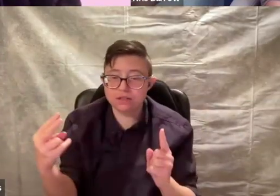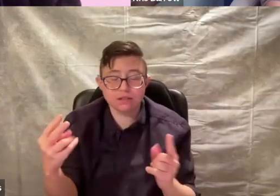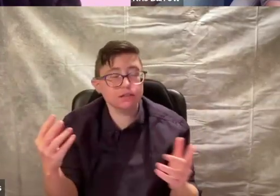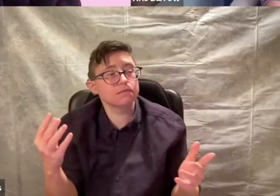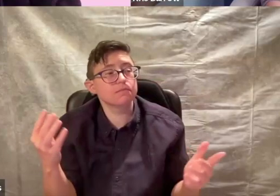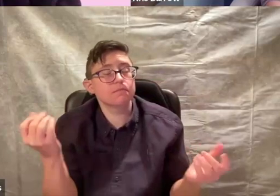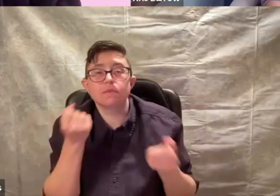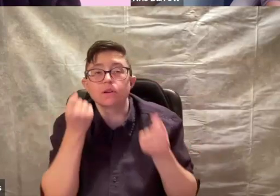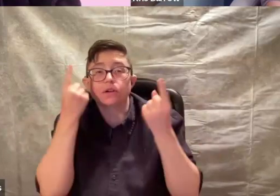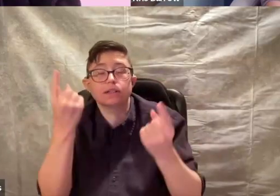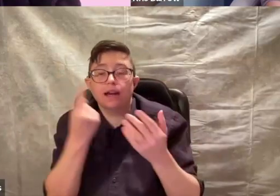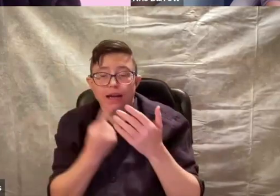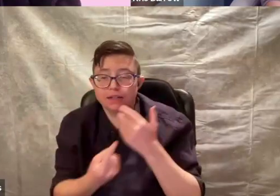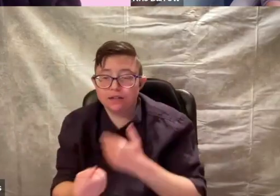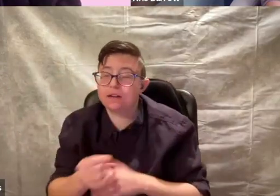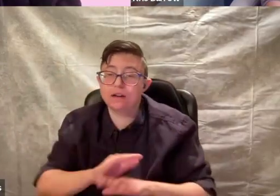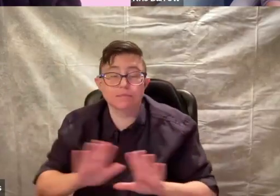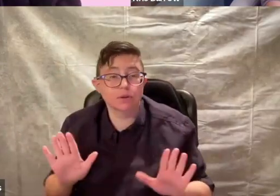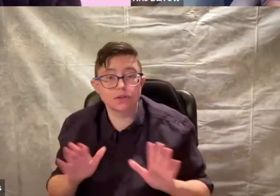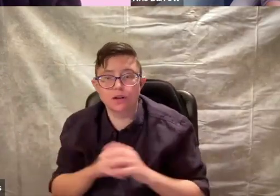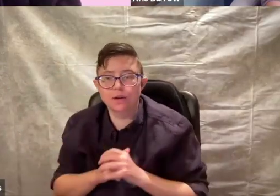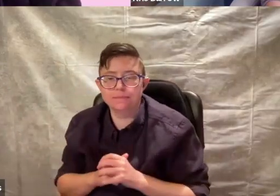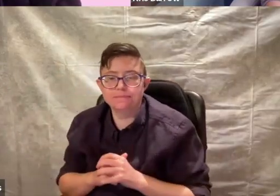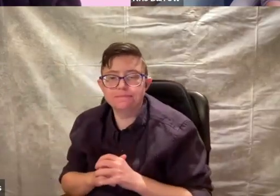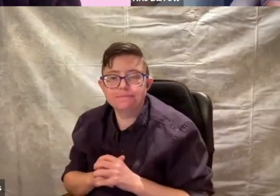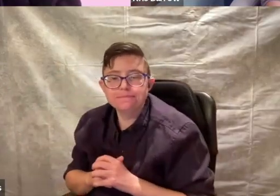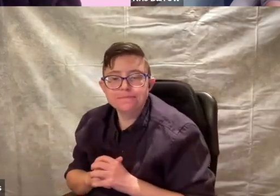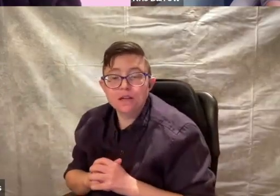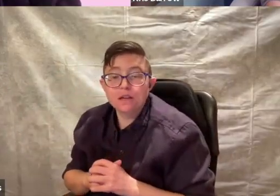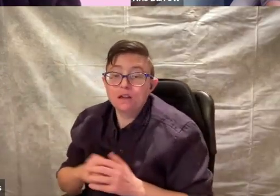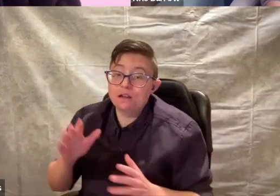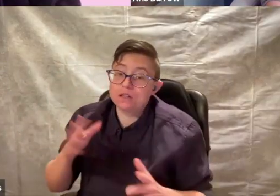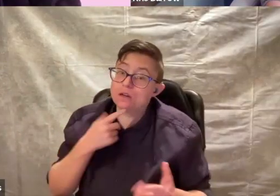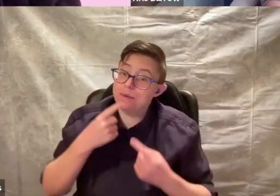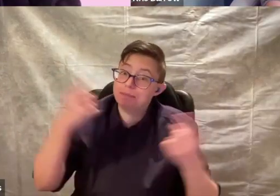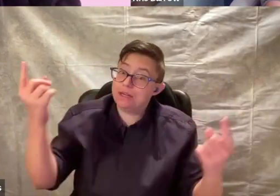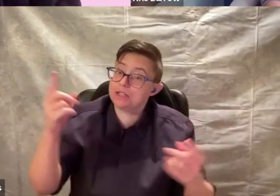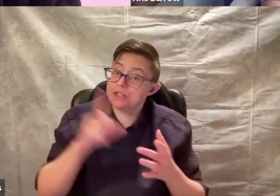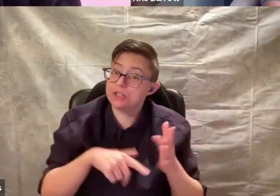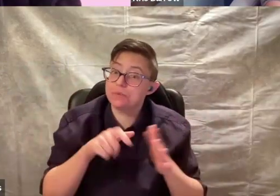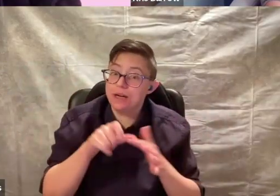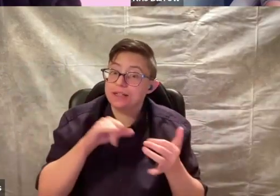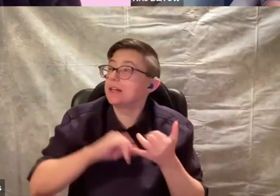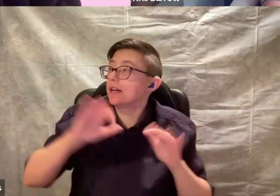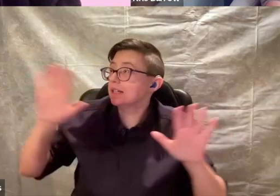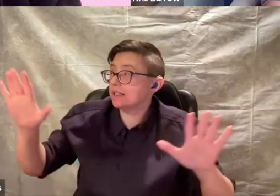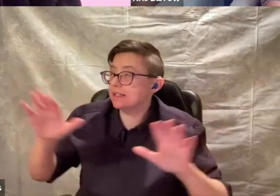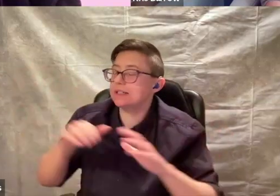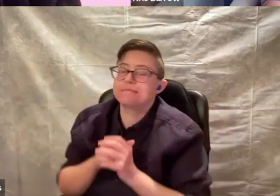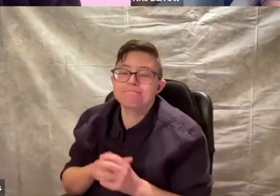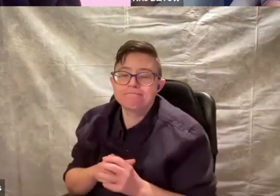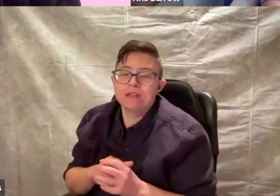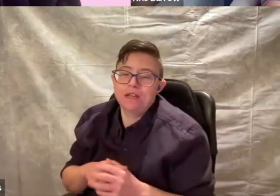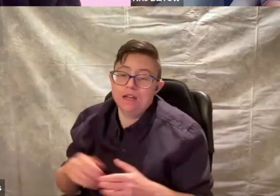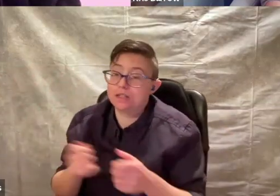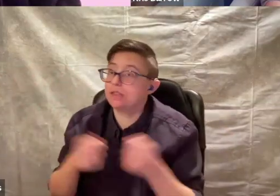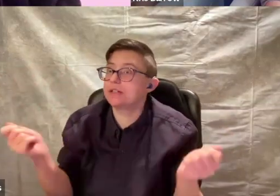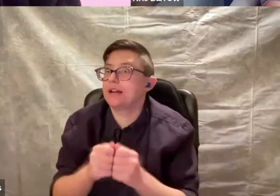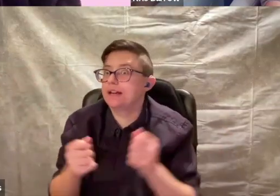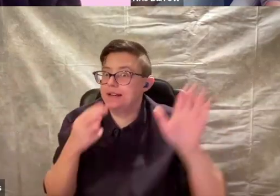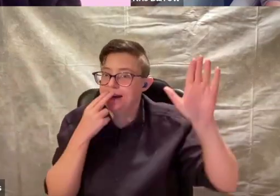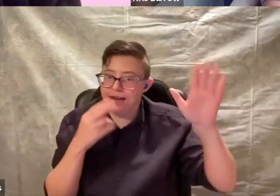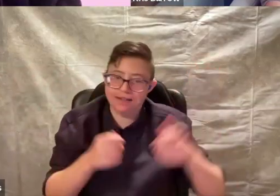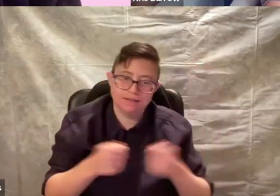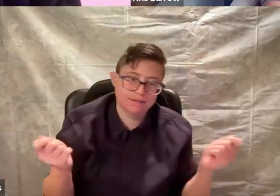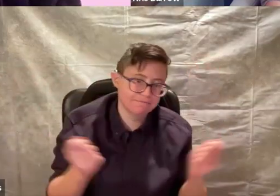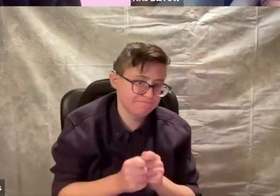of others and understand I'm not alone. So, my message to RDS and to